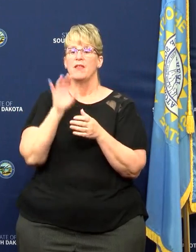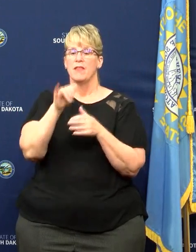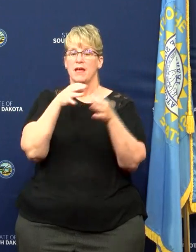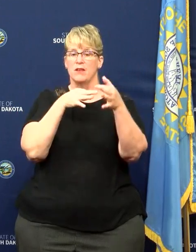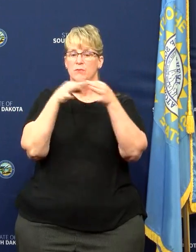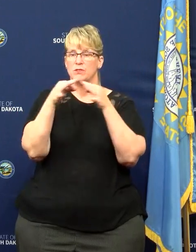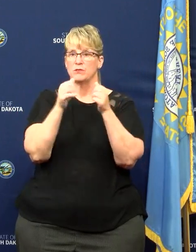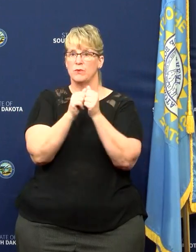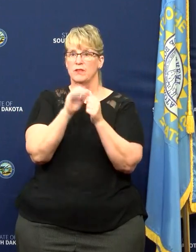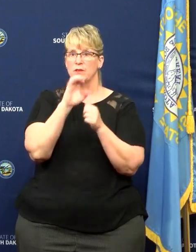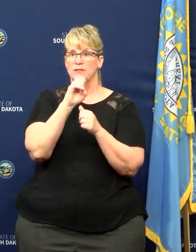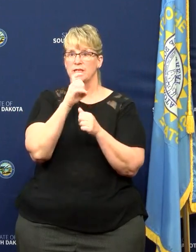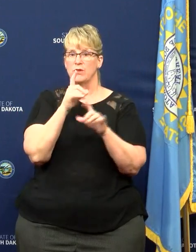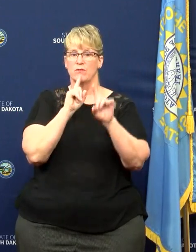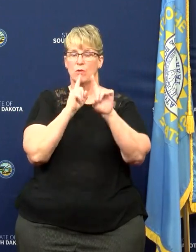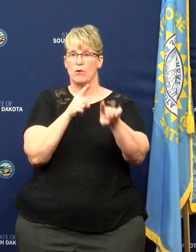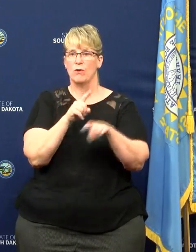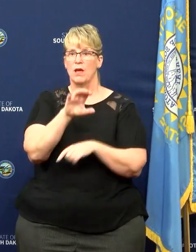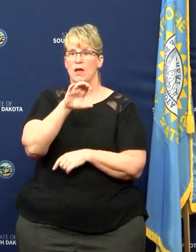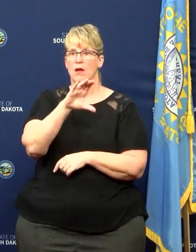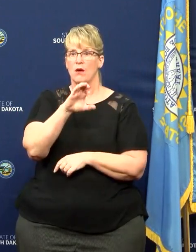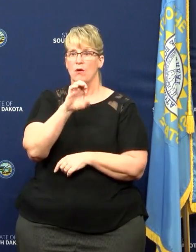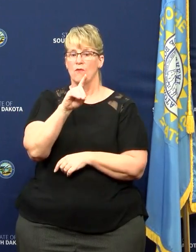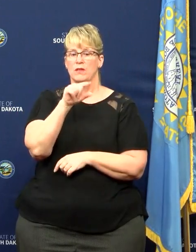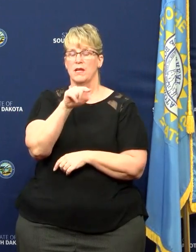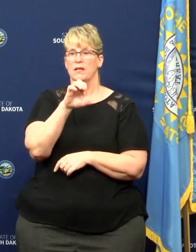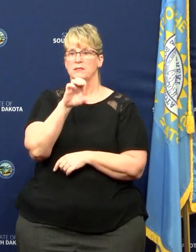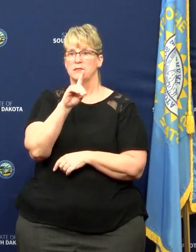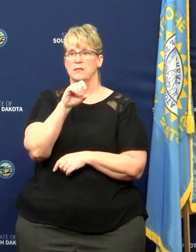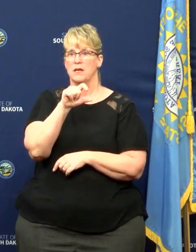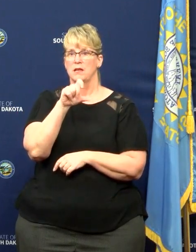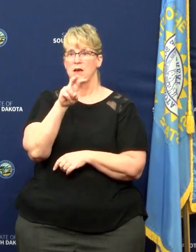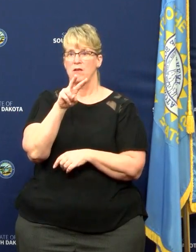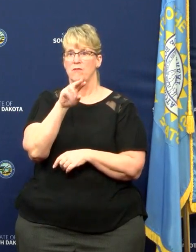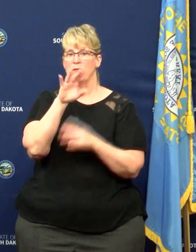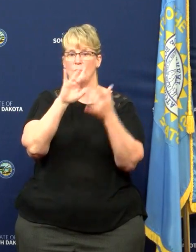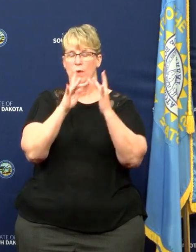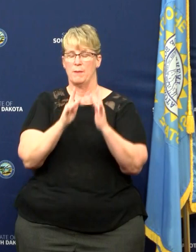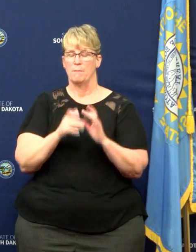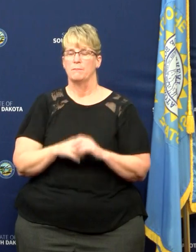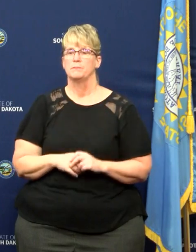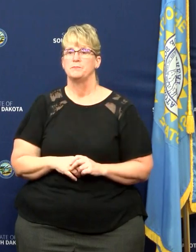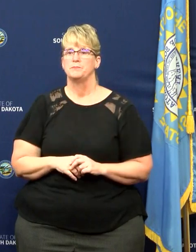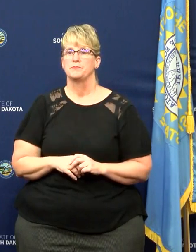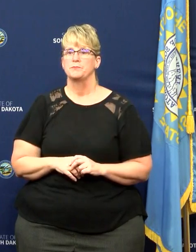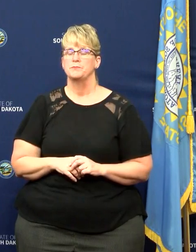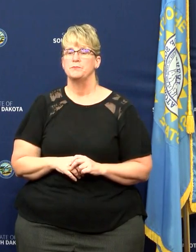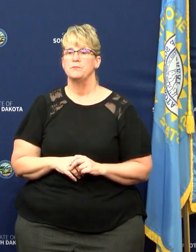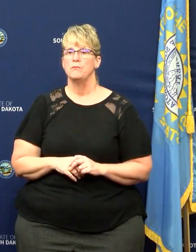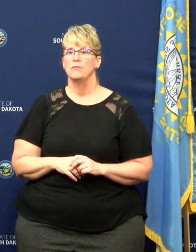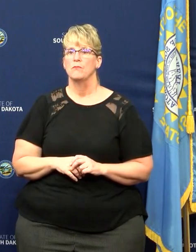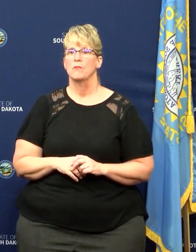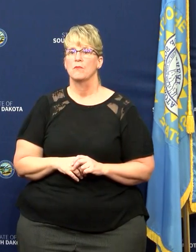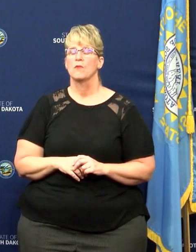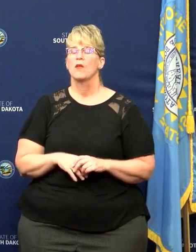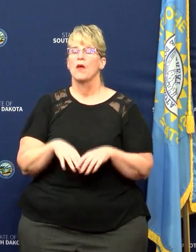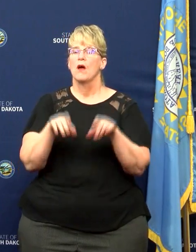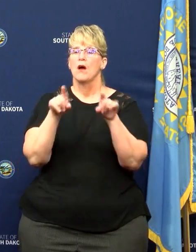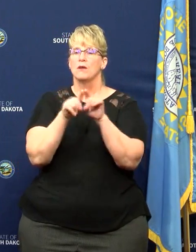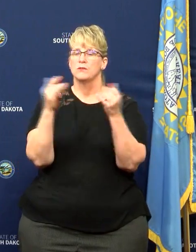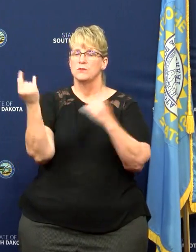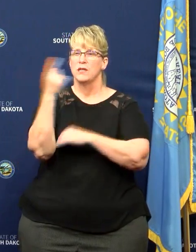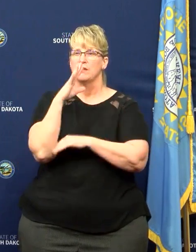of those executive orders will be on the covid.sd.gov website. I want to address a little bit of education spending